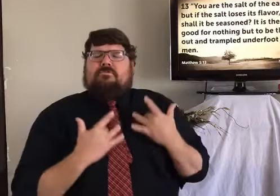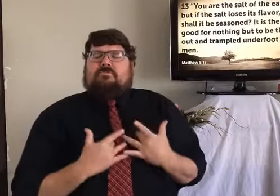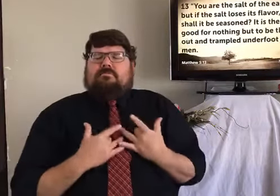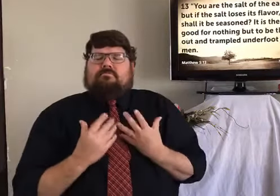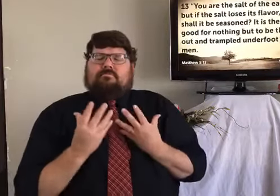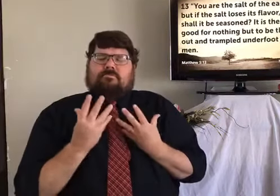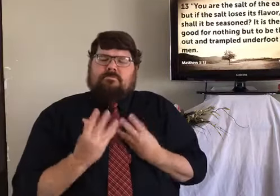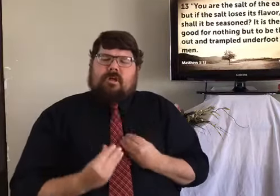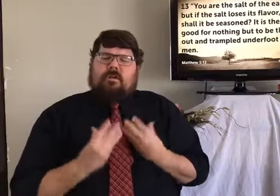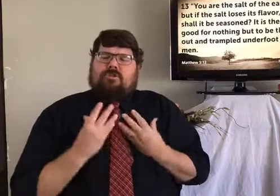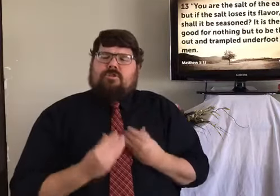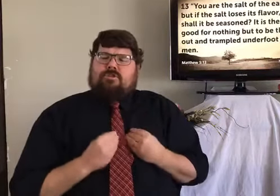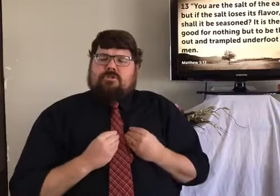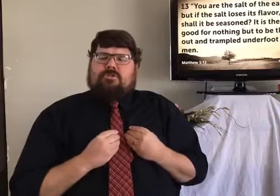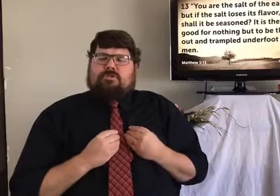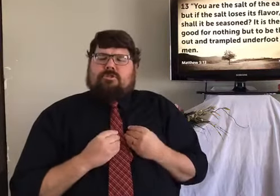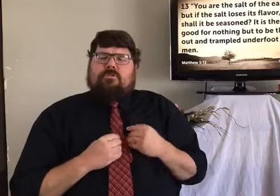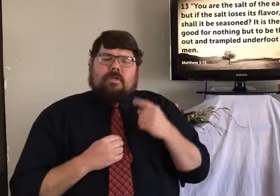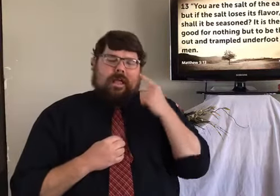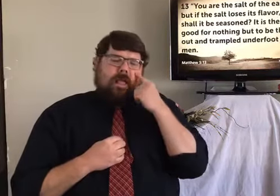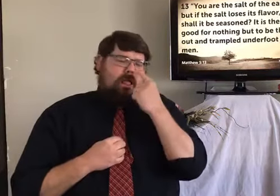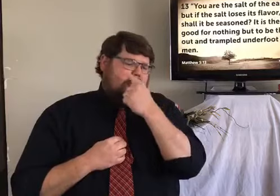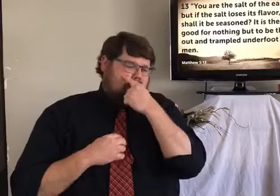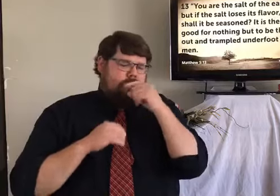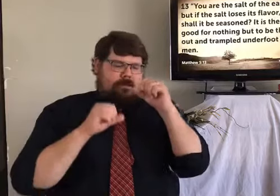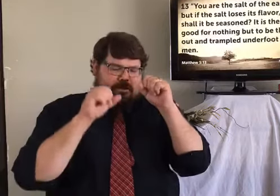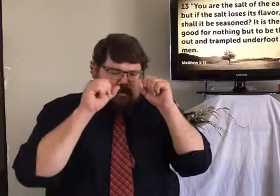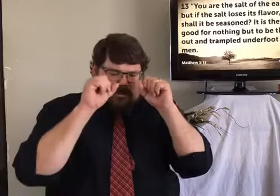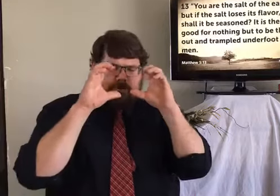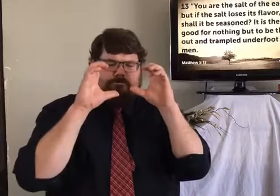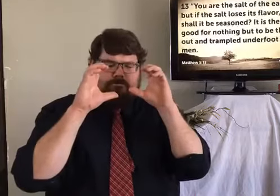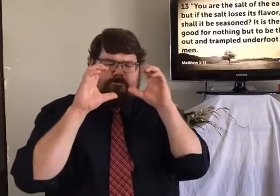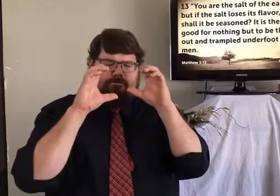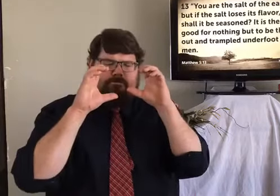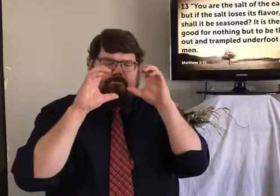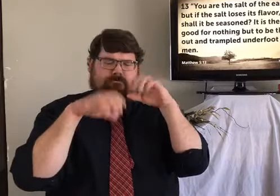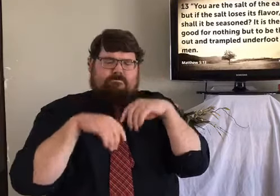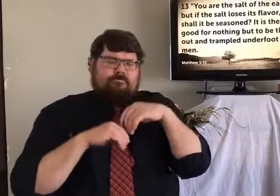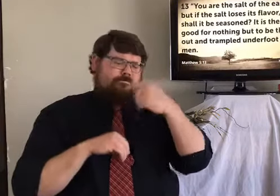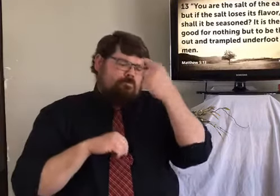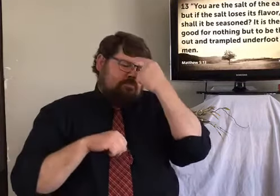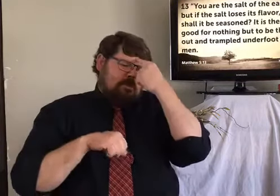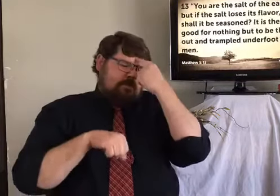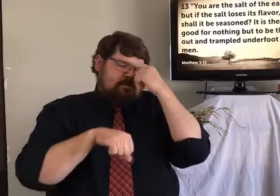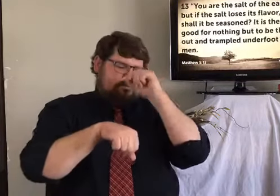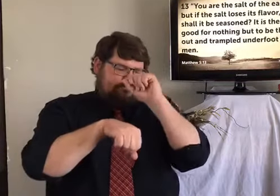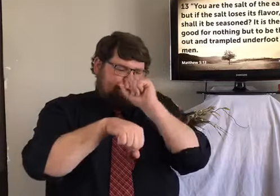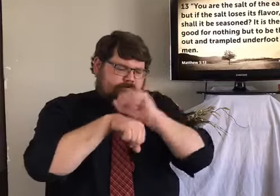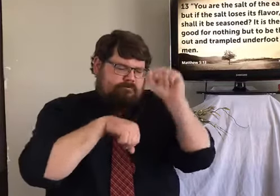Father in heaven, help us to have a heart that is tender, eyes that are alert,